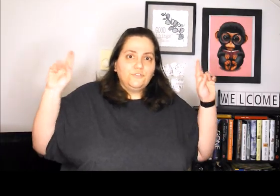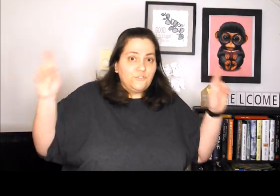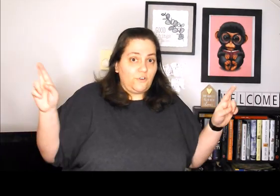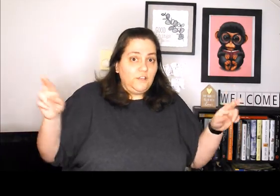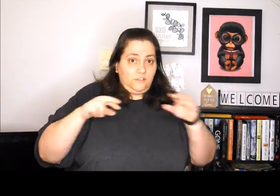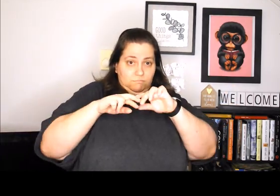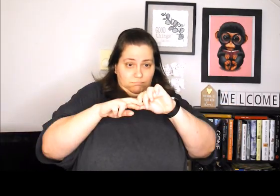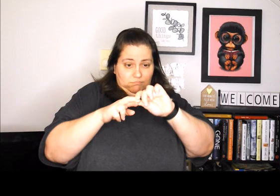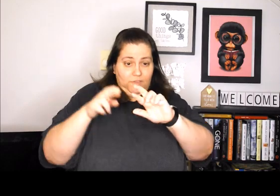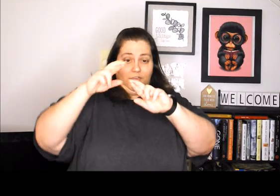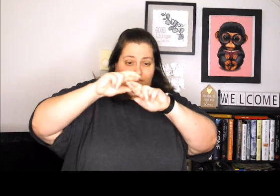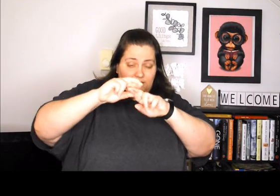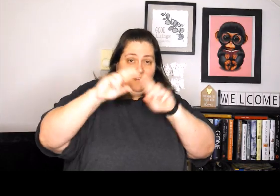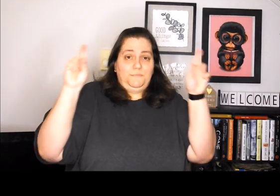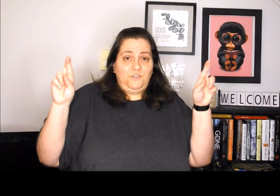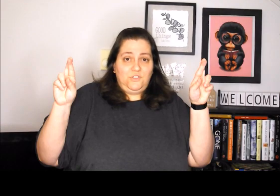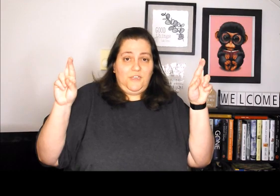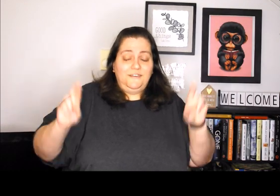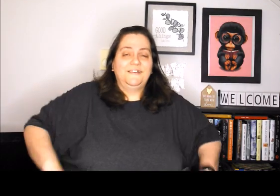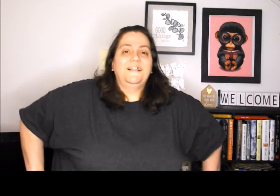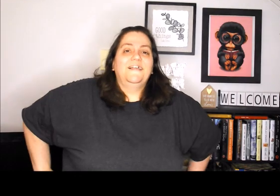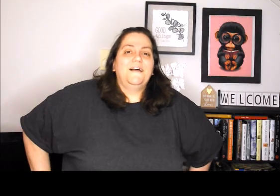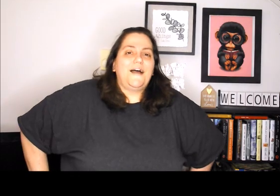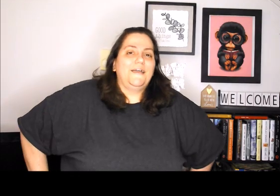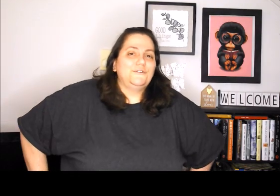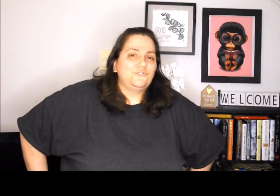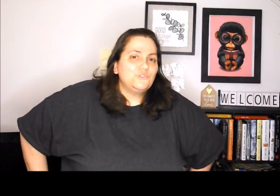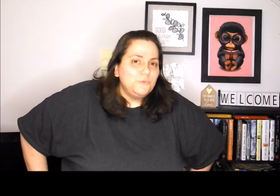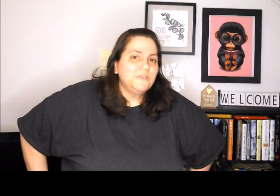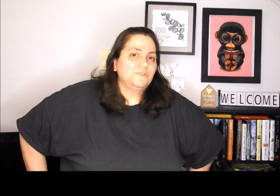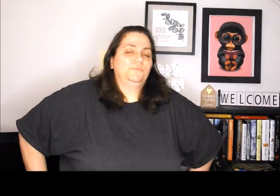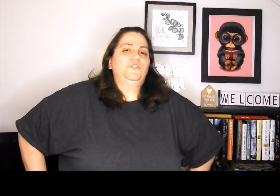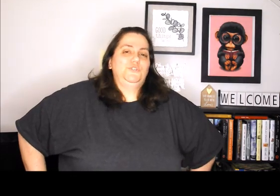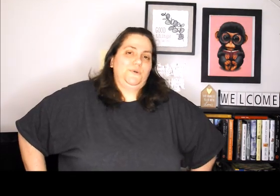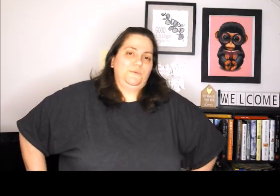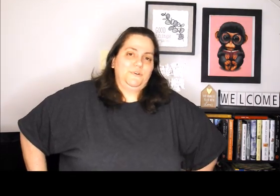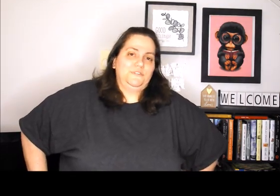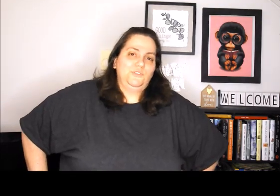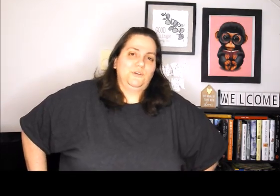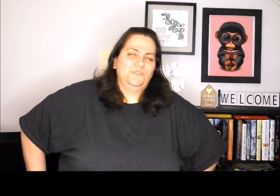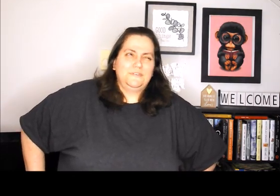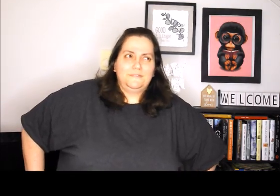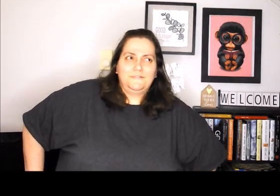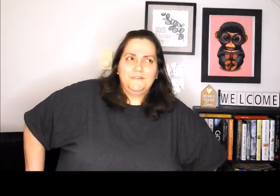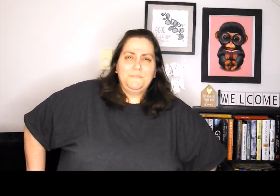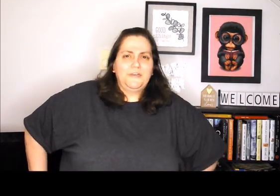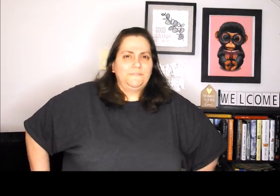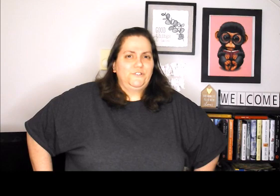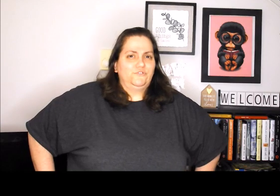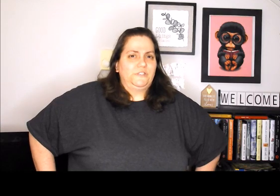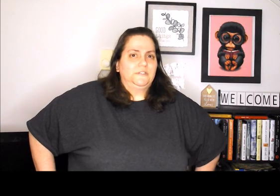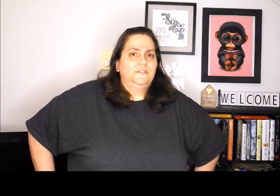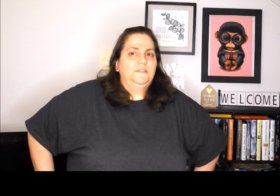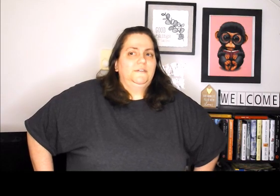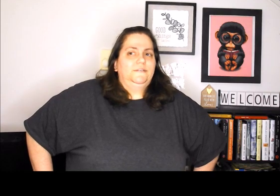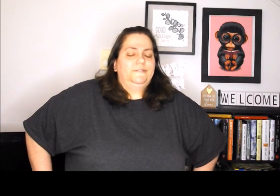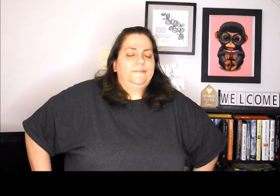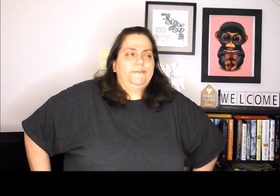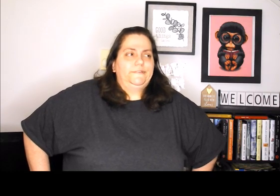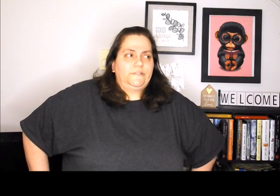crossed, as best you can, I should be able to reach 200 books this year, which is going to be kind of interesting and a lot